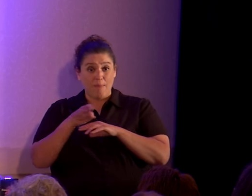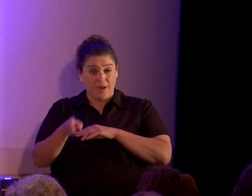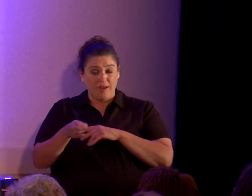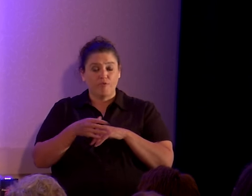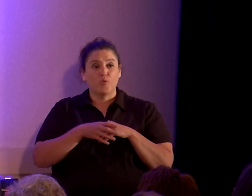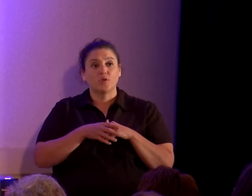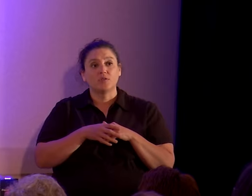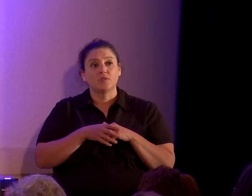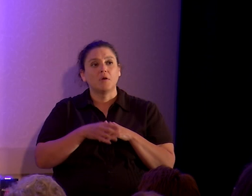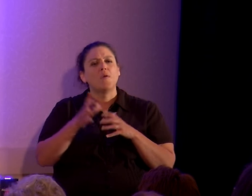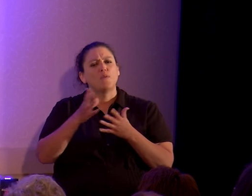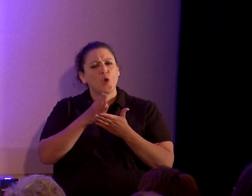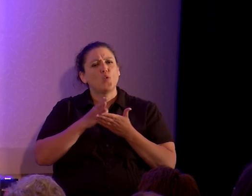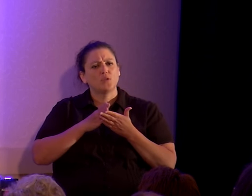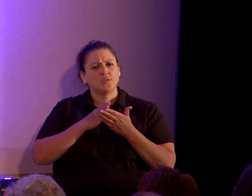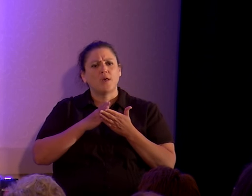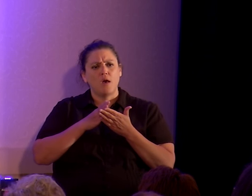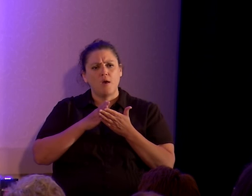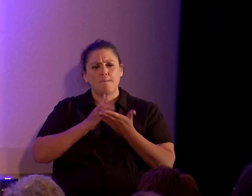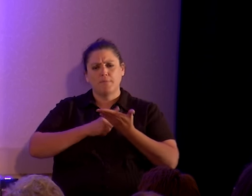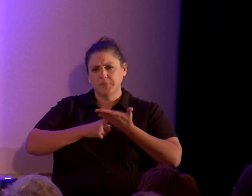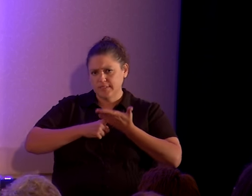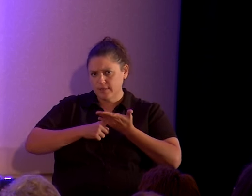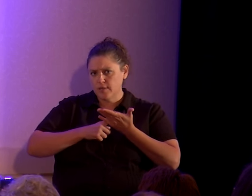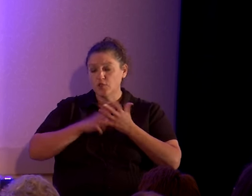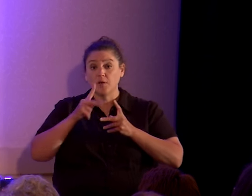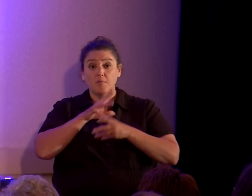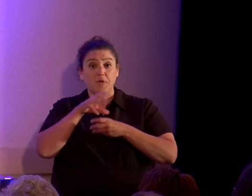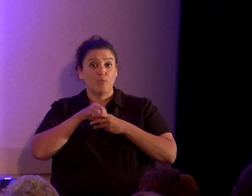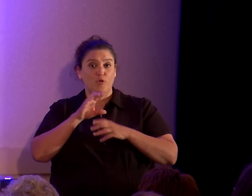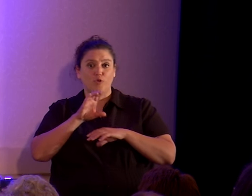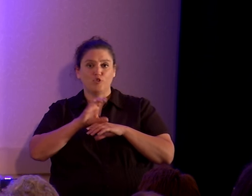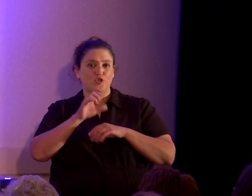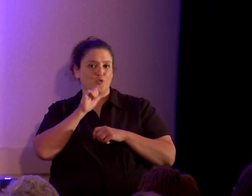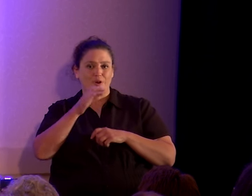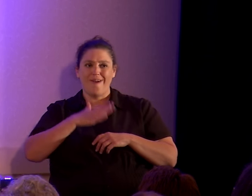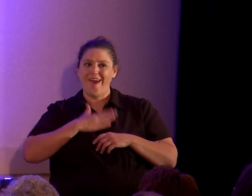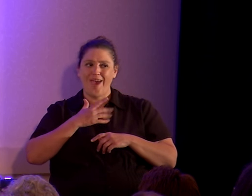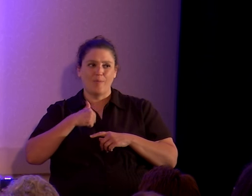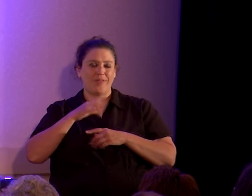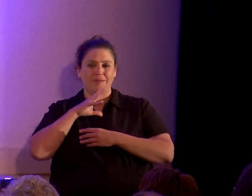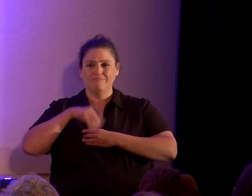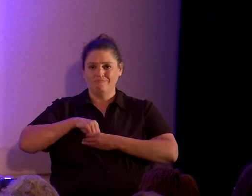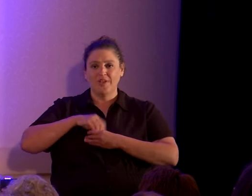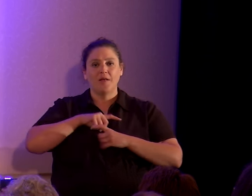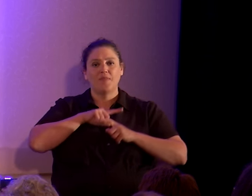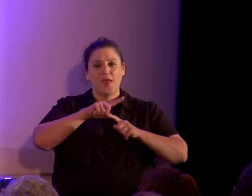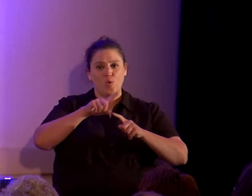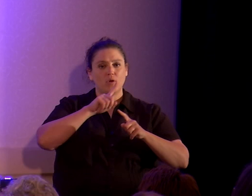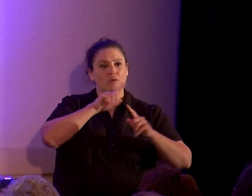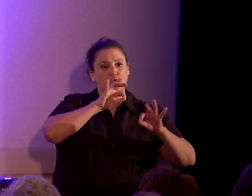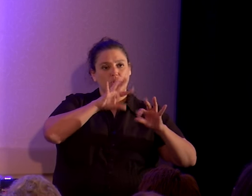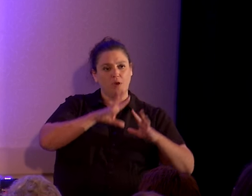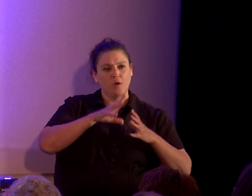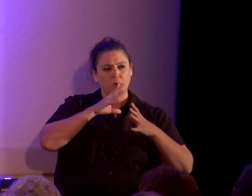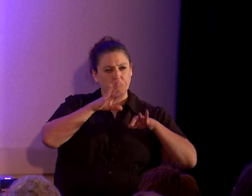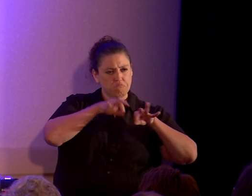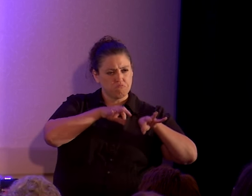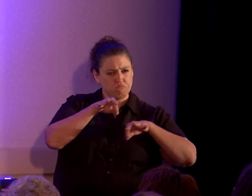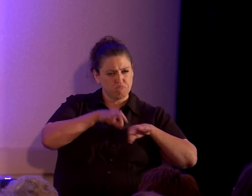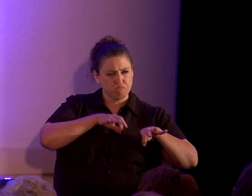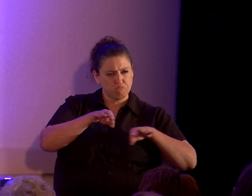some discussions. Some people in the church were not happy that they brought me down. They went to the elders to talk about it. Hey,